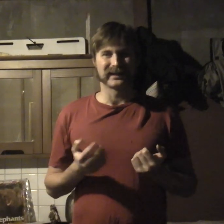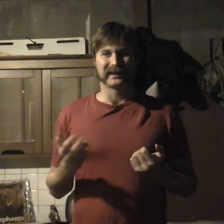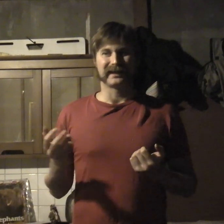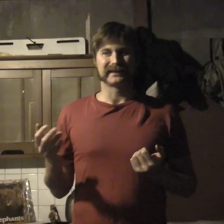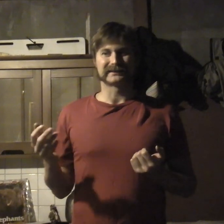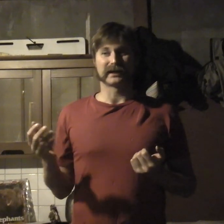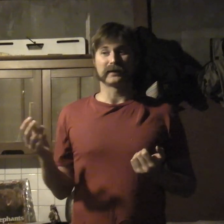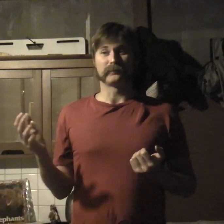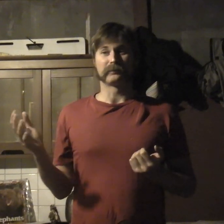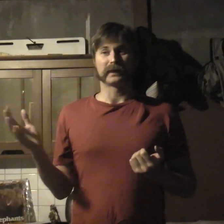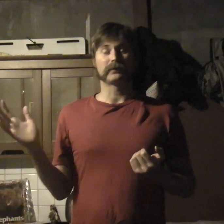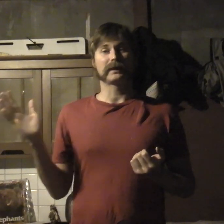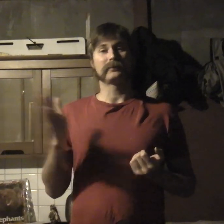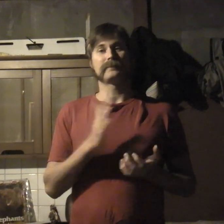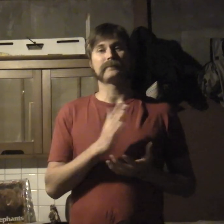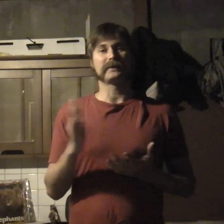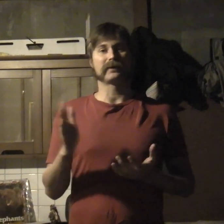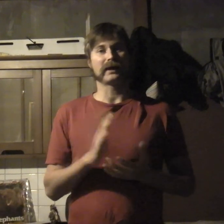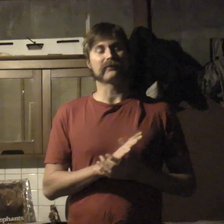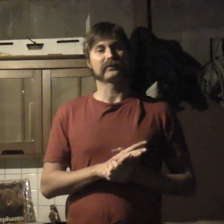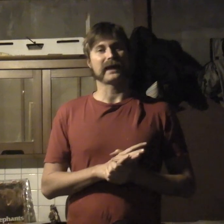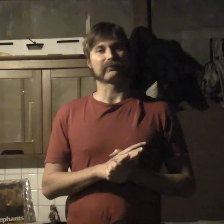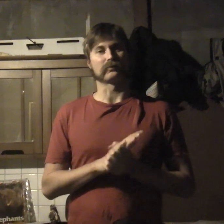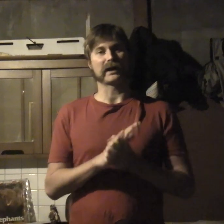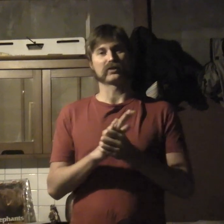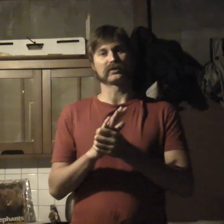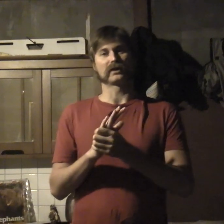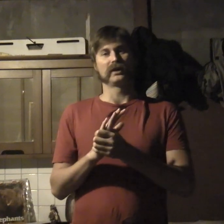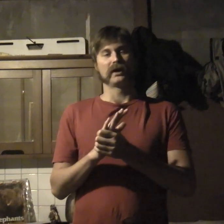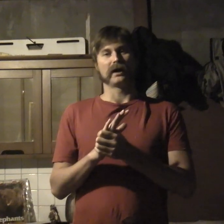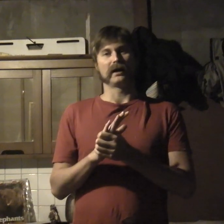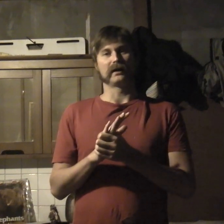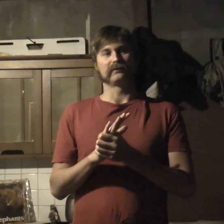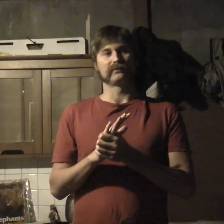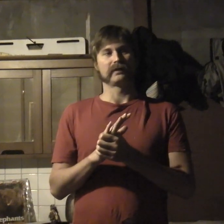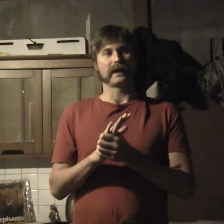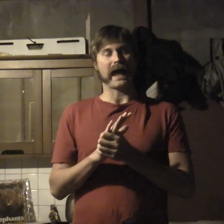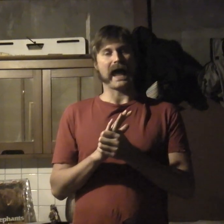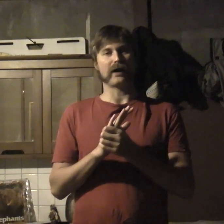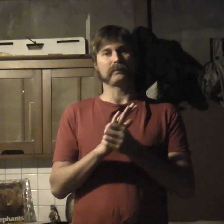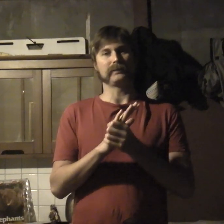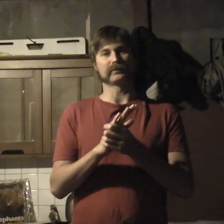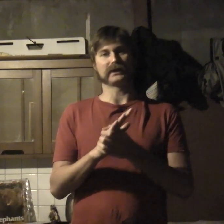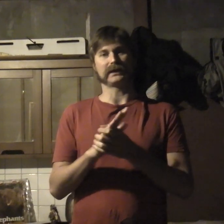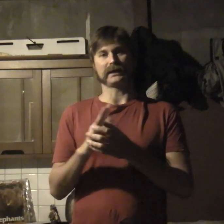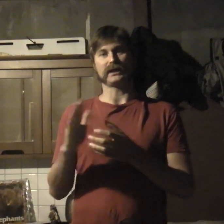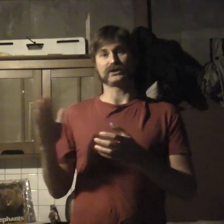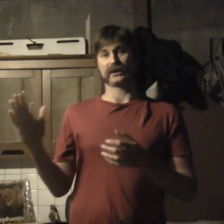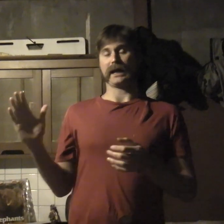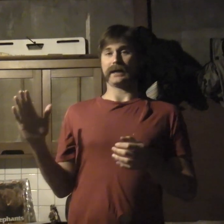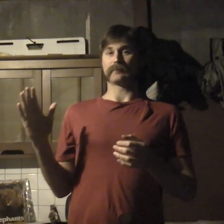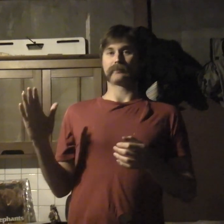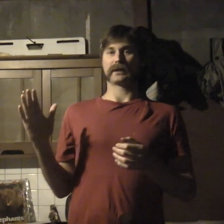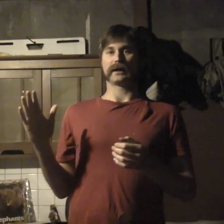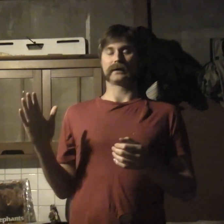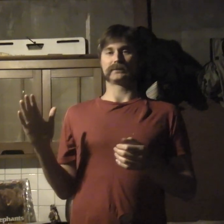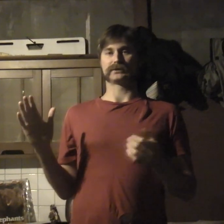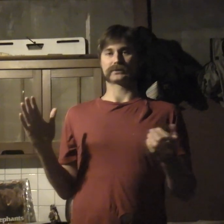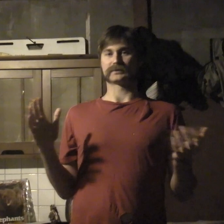is it would be very helpful to have a record of how people did in each game in terms